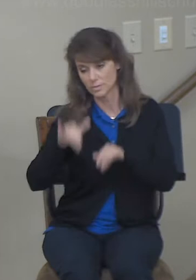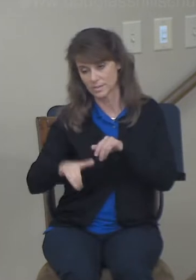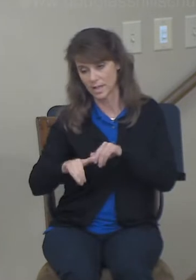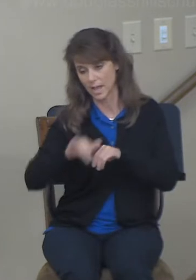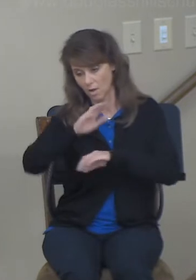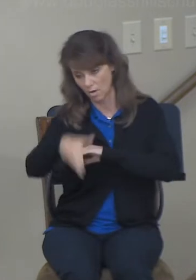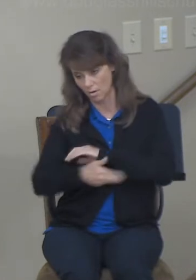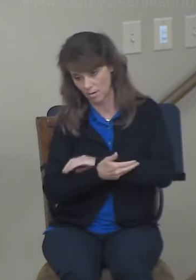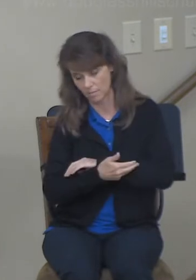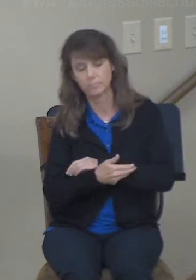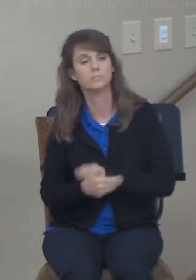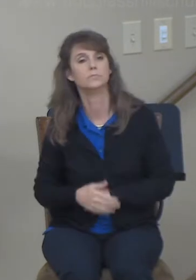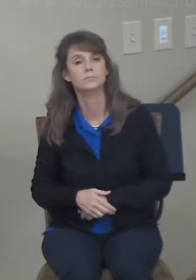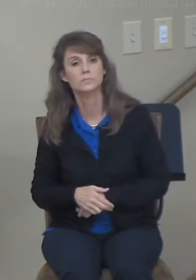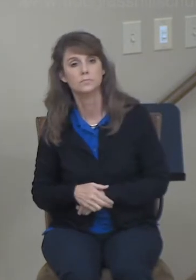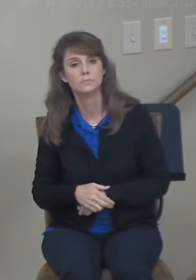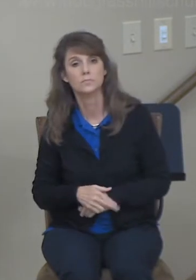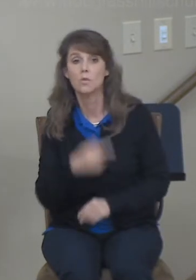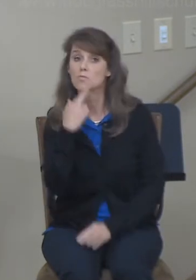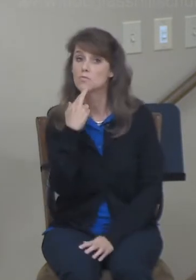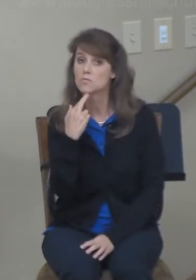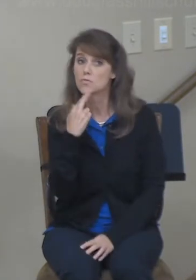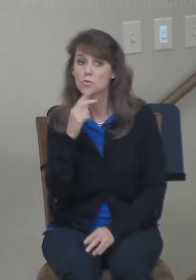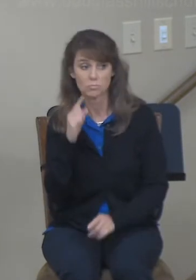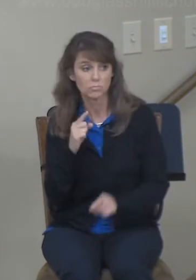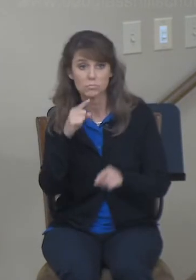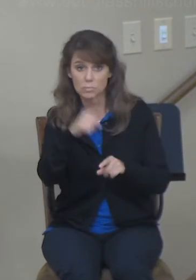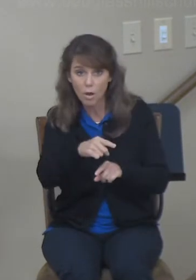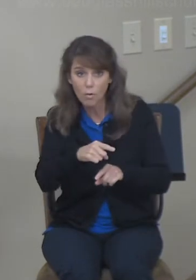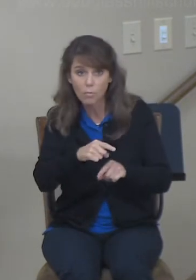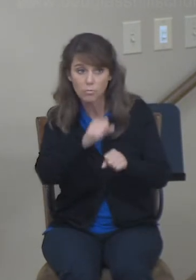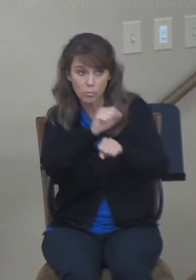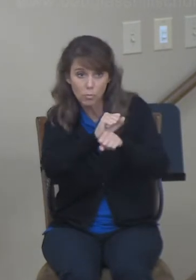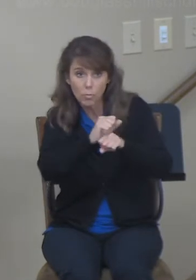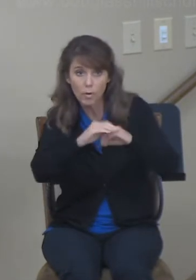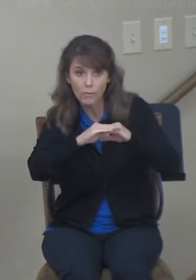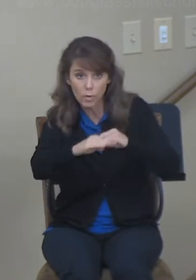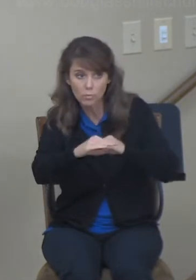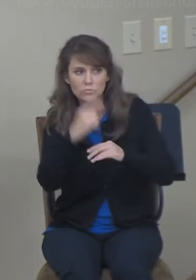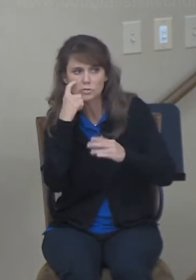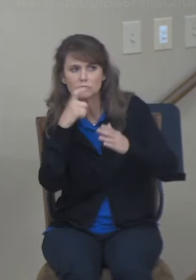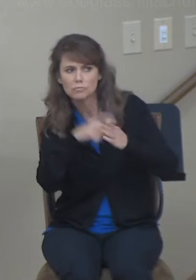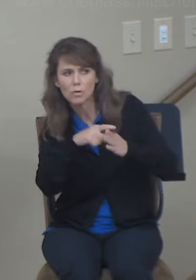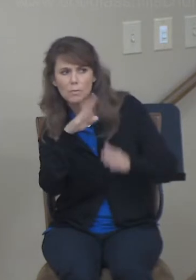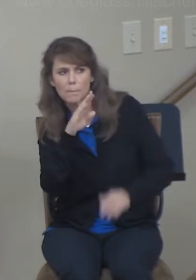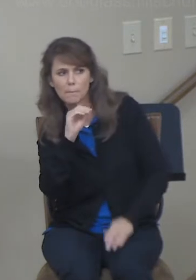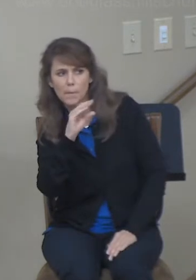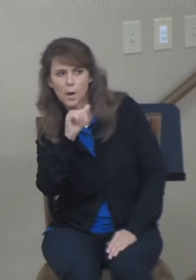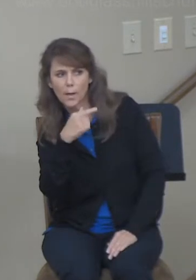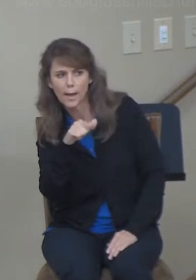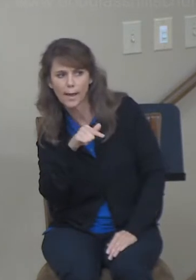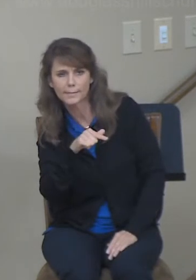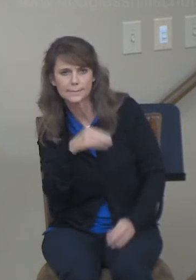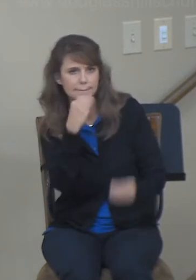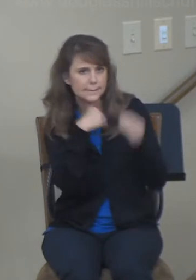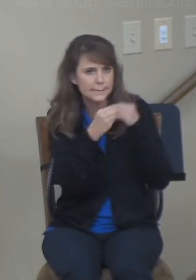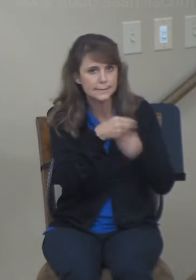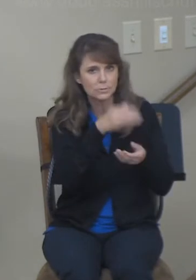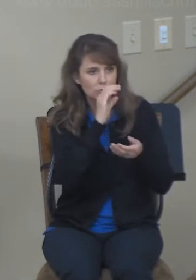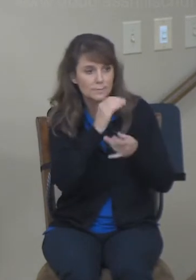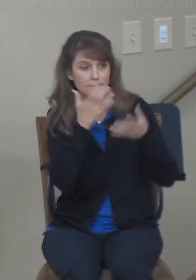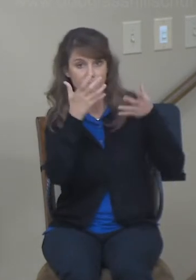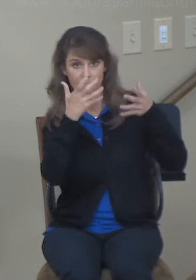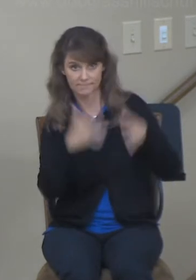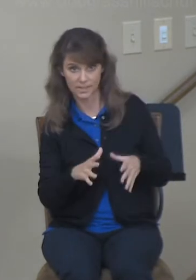went to the threshing floor, and she noticed where Boaz was to lie down. And after he had eaten and he had drunk and become merry,